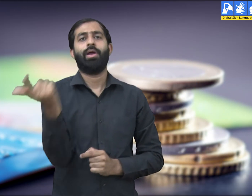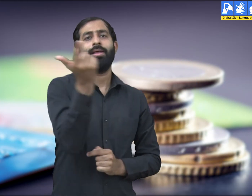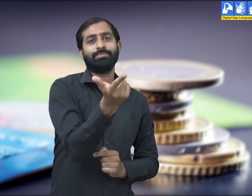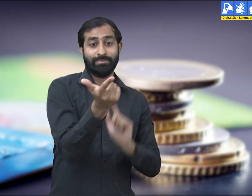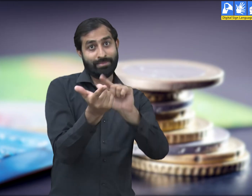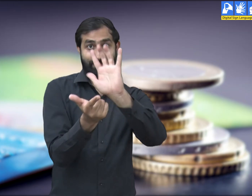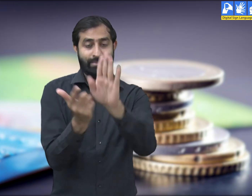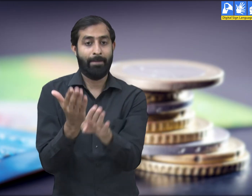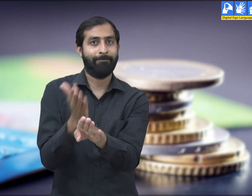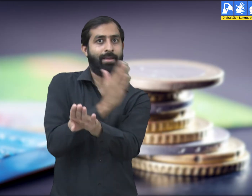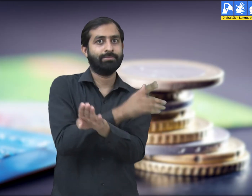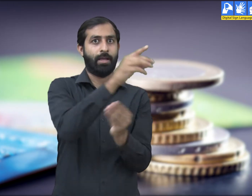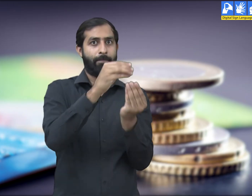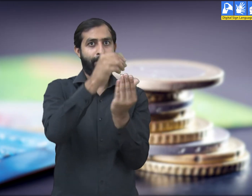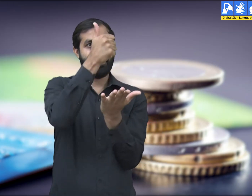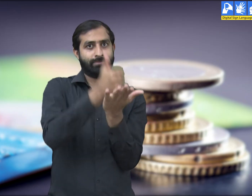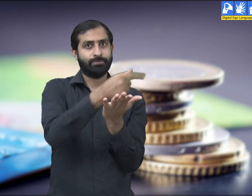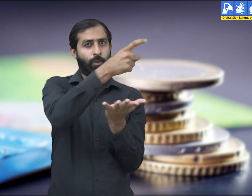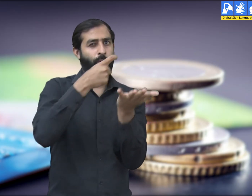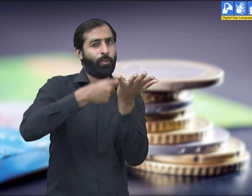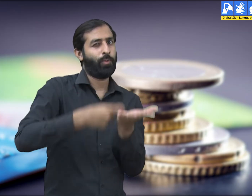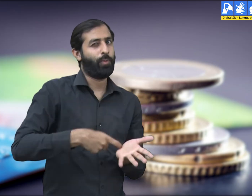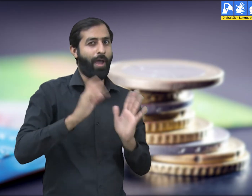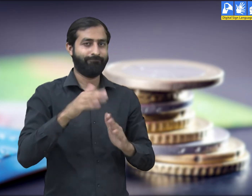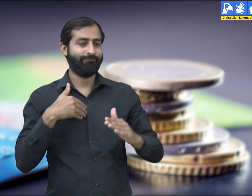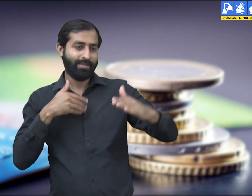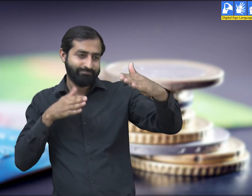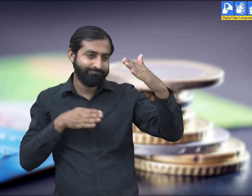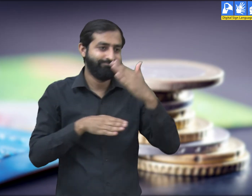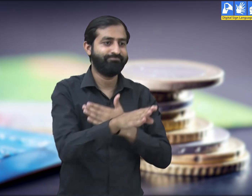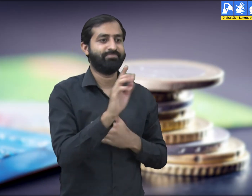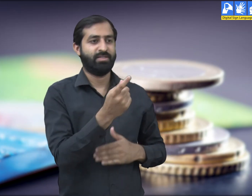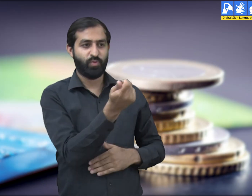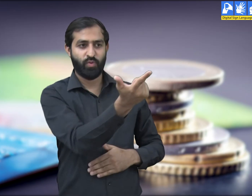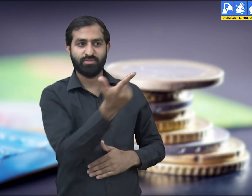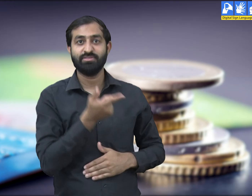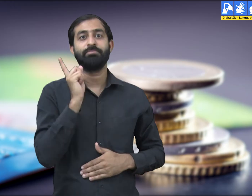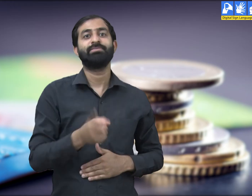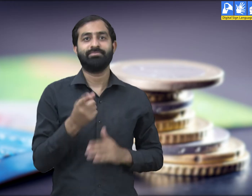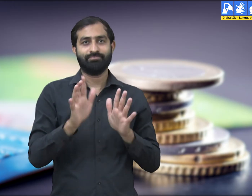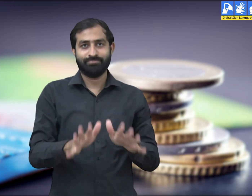We know that taking a bank loan requires us to submit documents and identity cards.